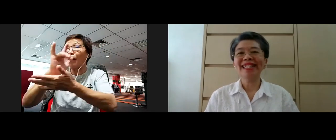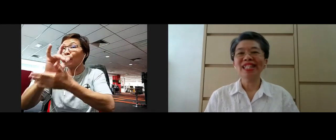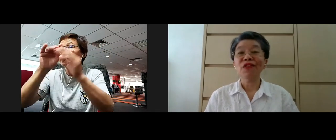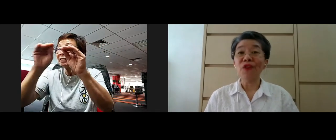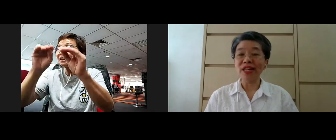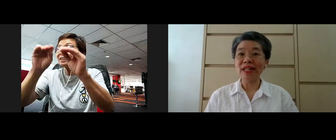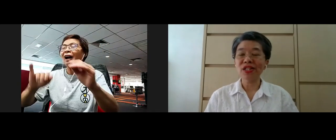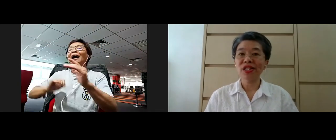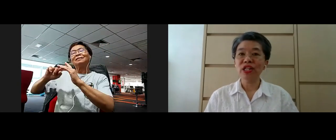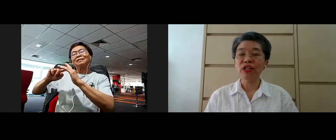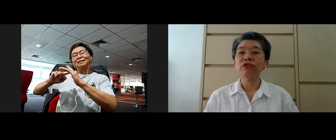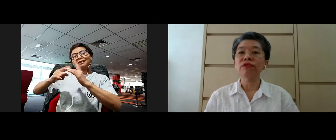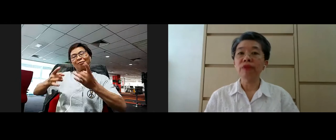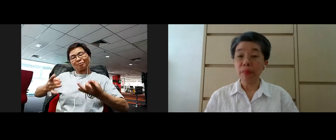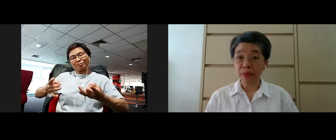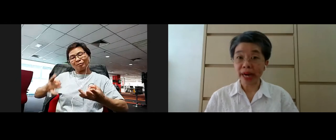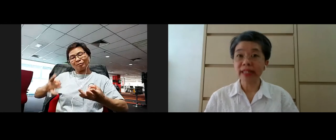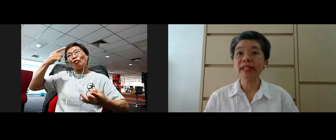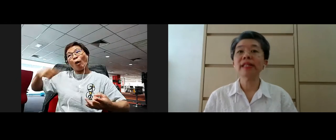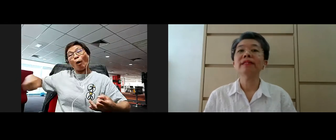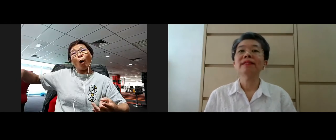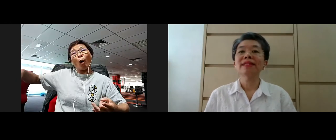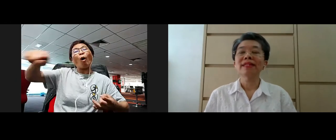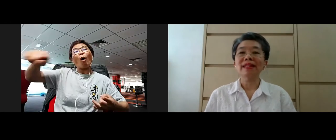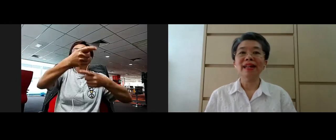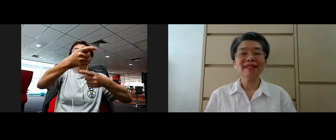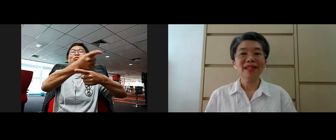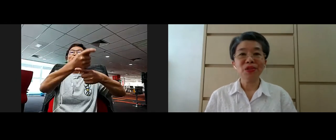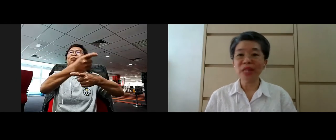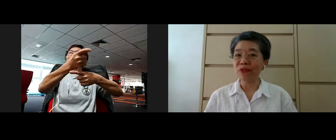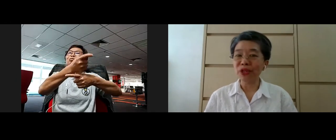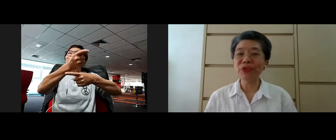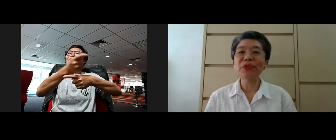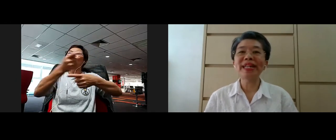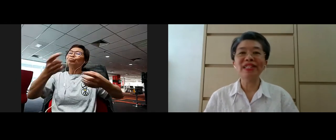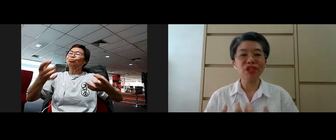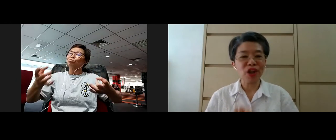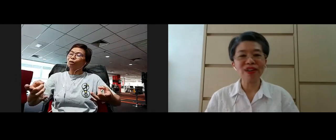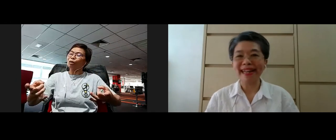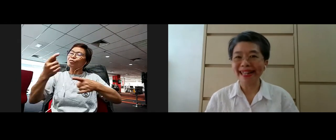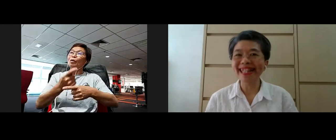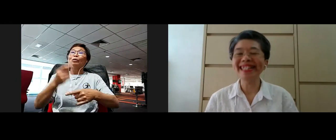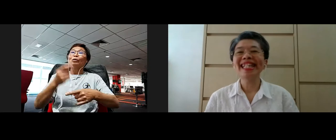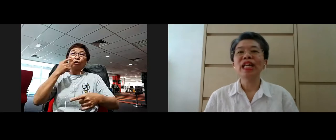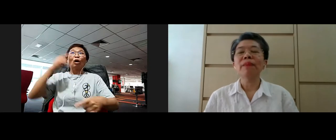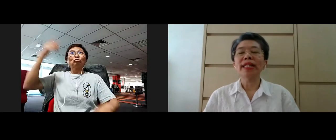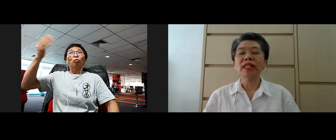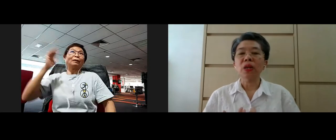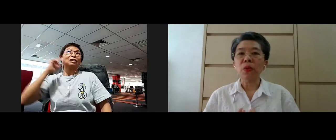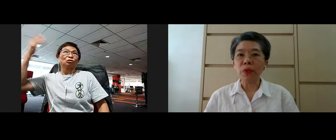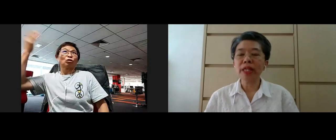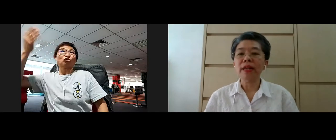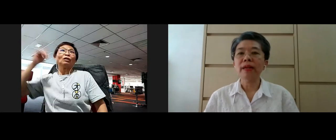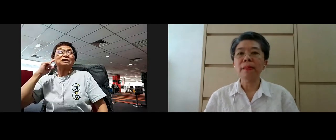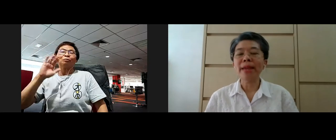with that for us to practice it so that we don't only just talk and listen but